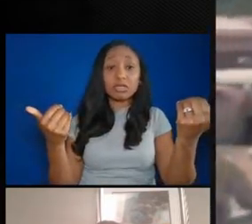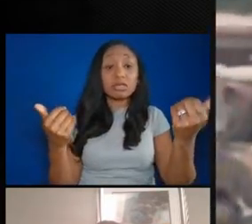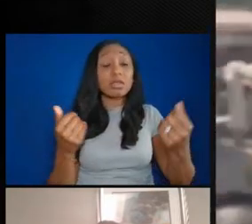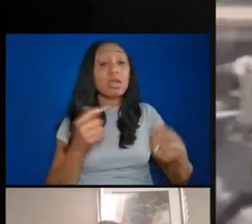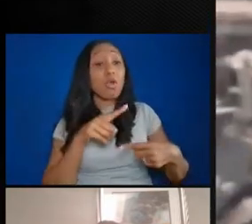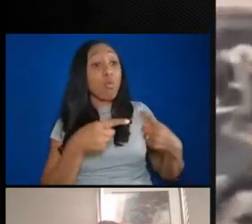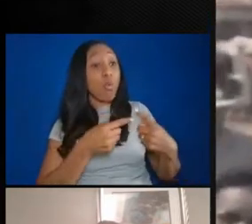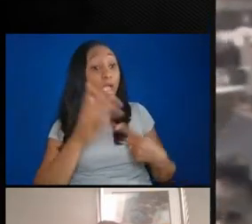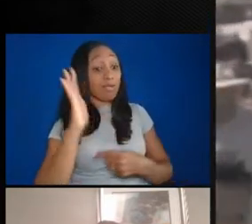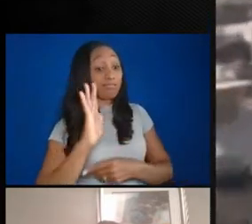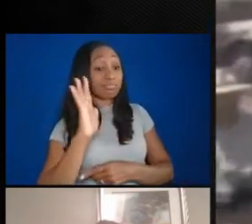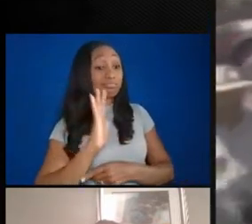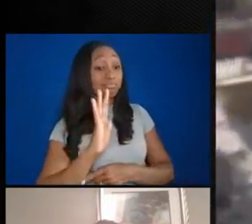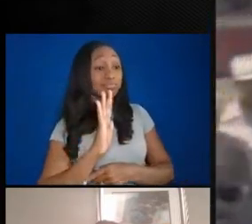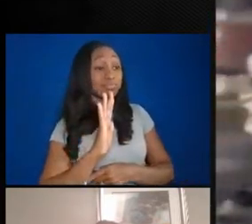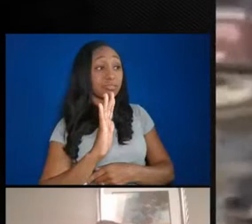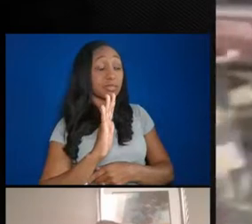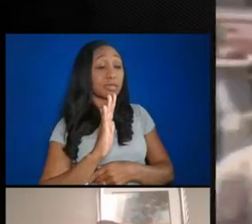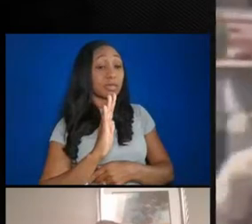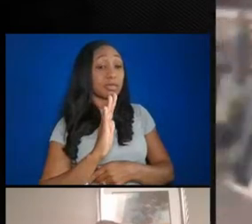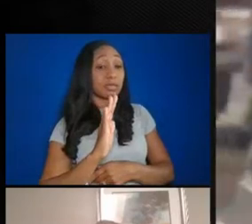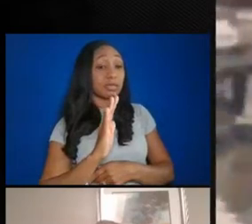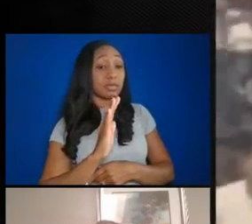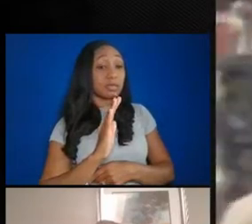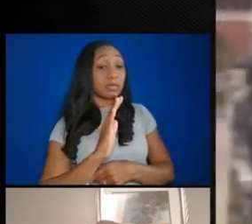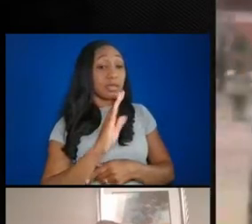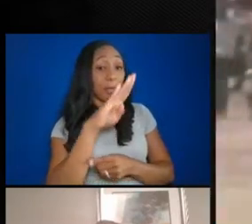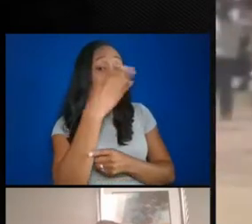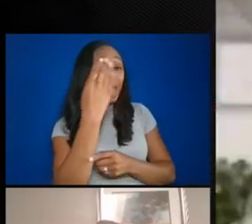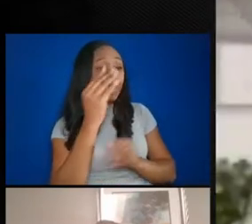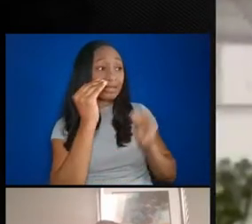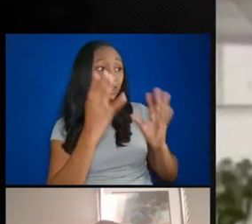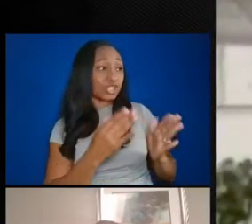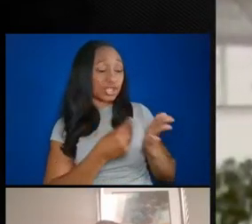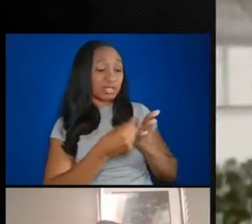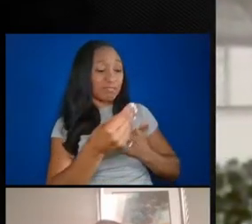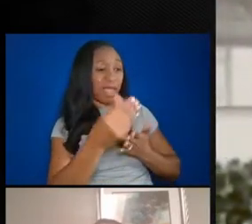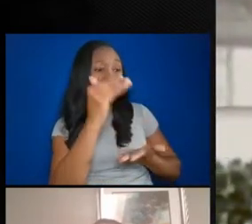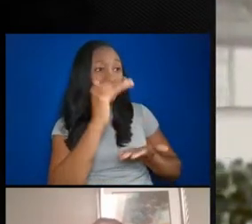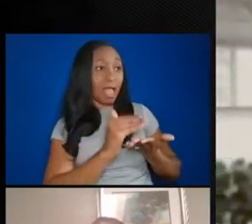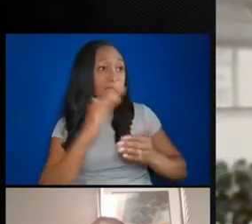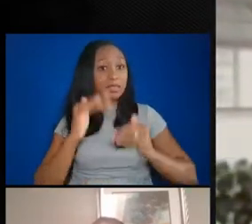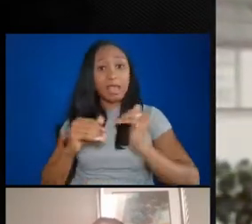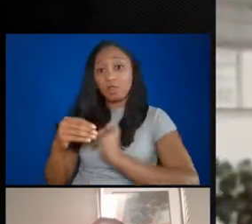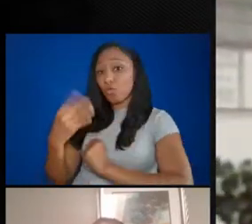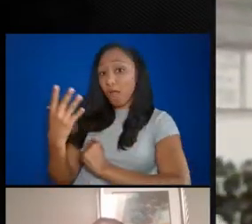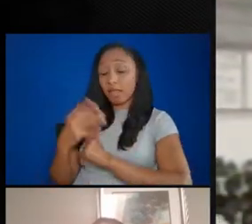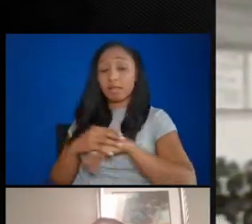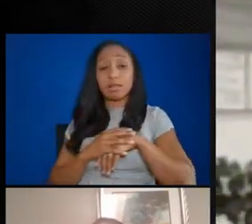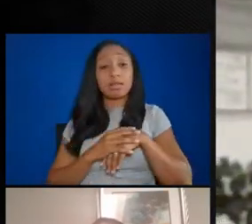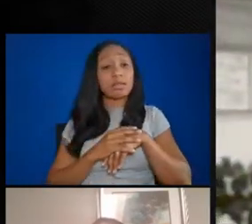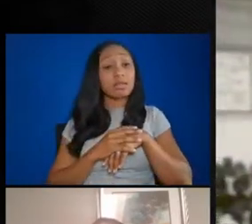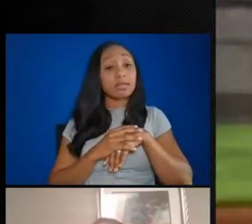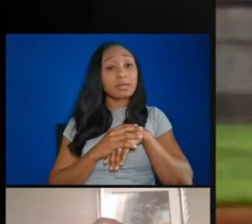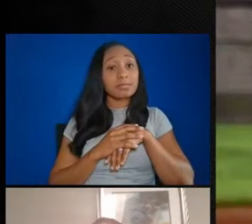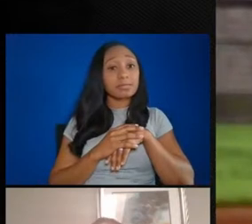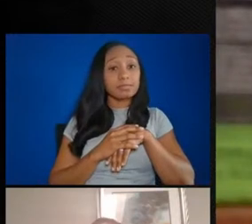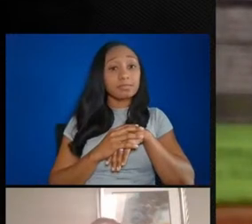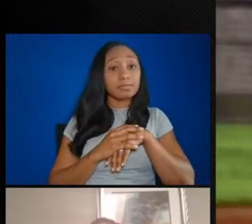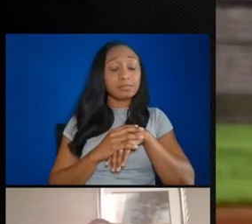than white teachers. Cars Beach was not a confined environment. So it had the air of a festival.